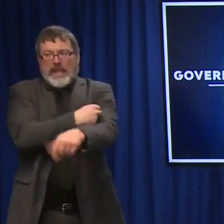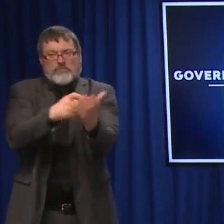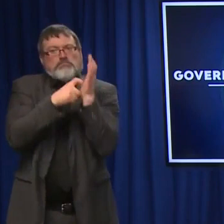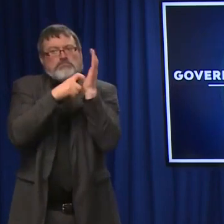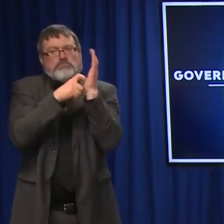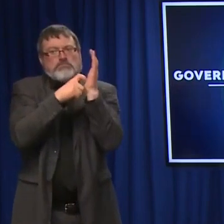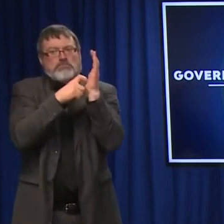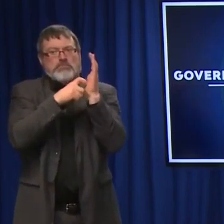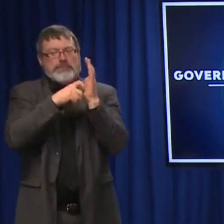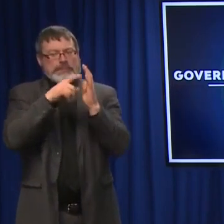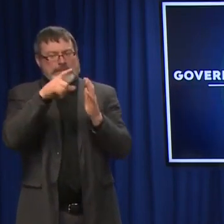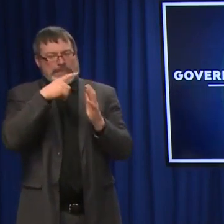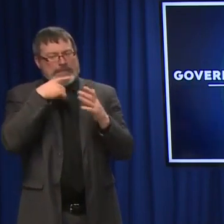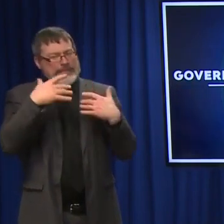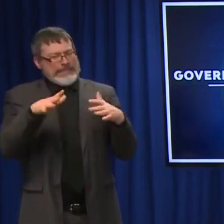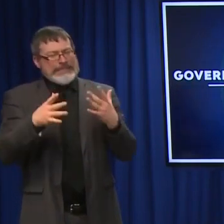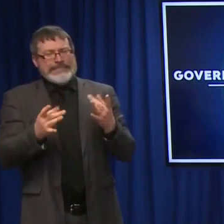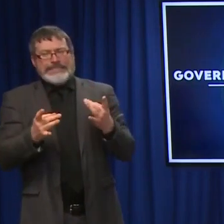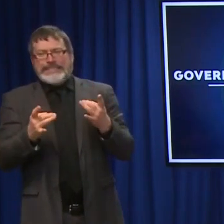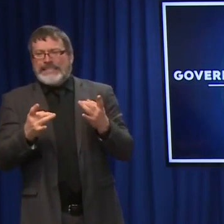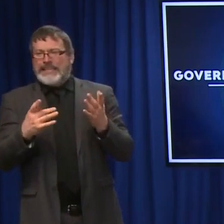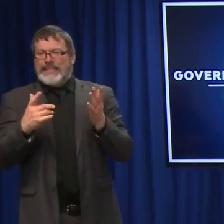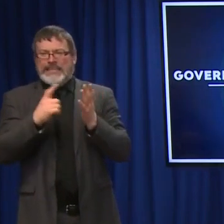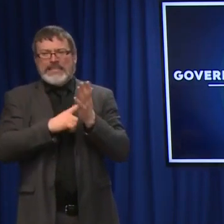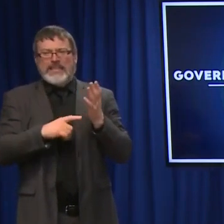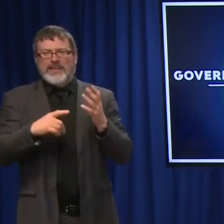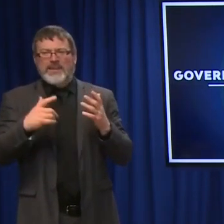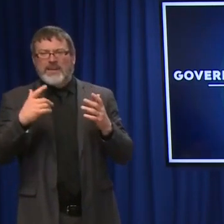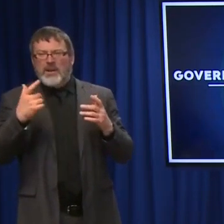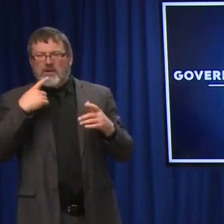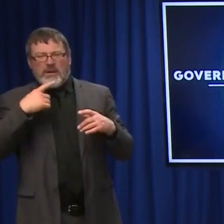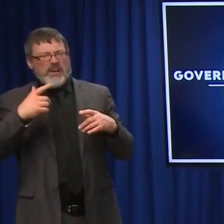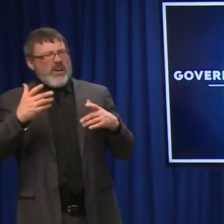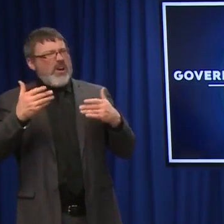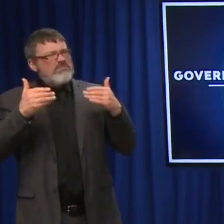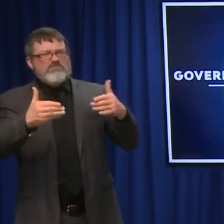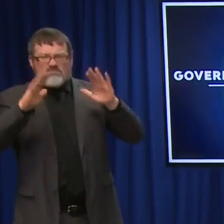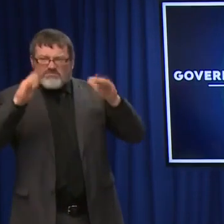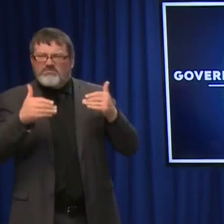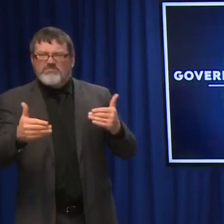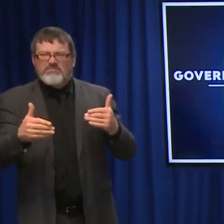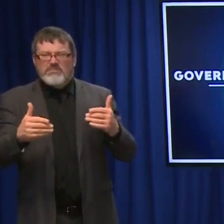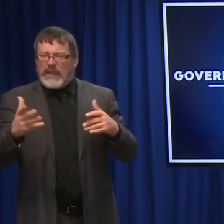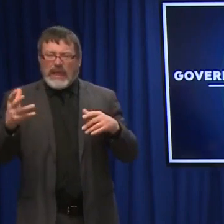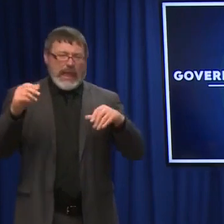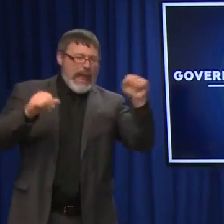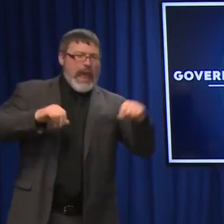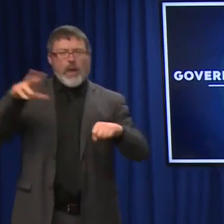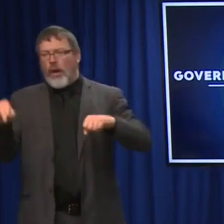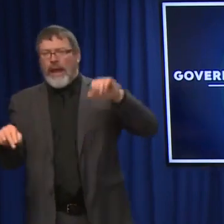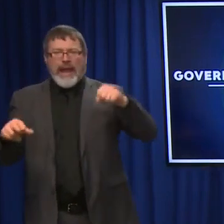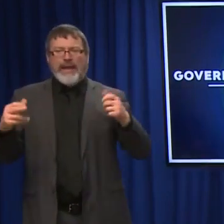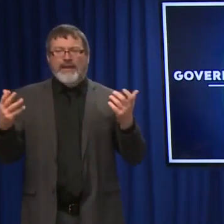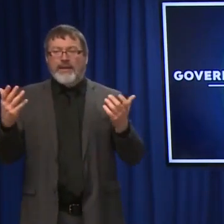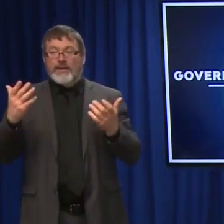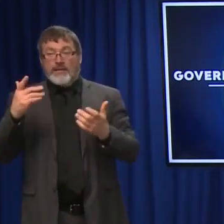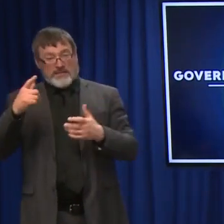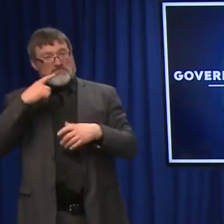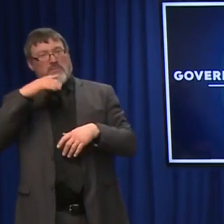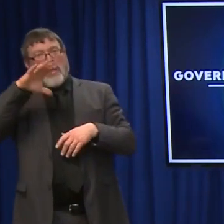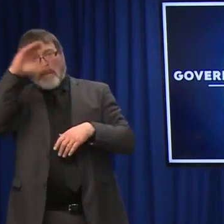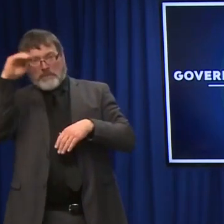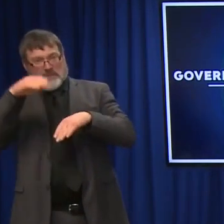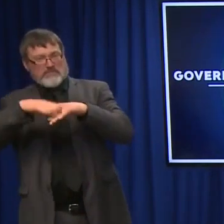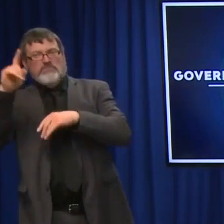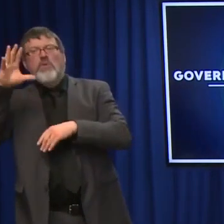place. Some are saying it's legal. Some are saying it's not. It may be okay for companies with 100 or more employees. It's not right